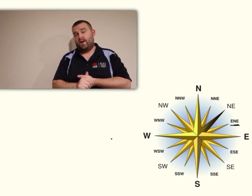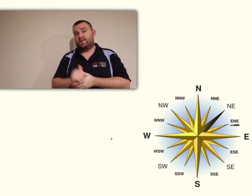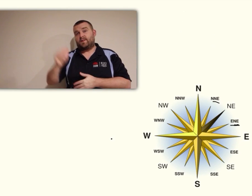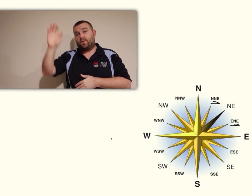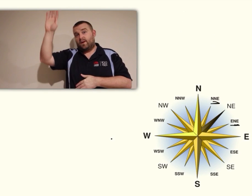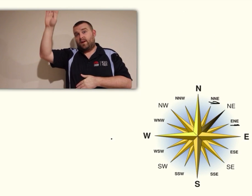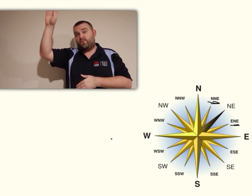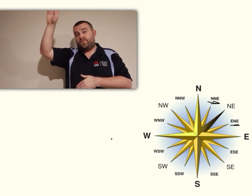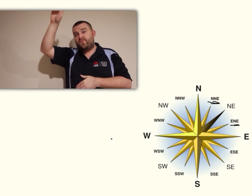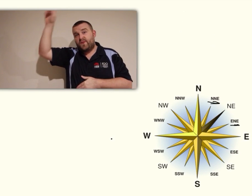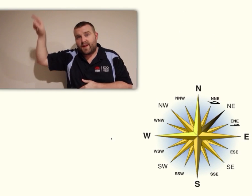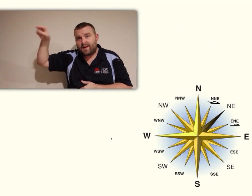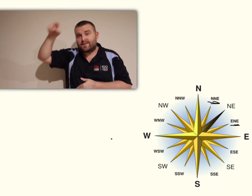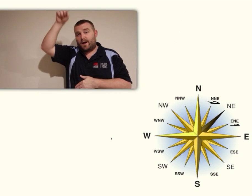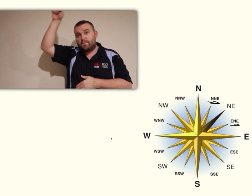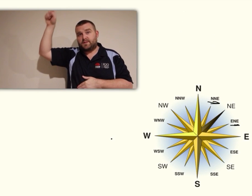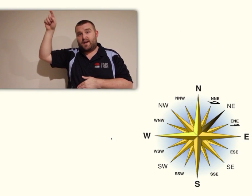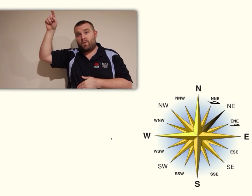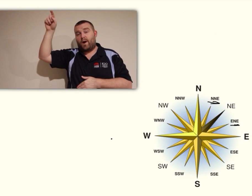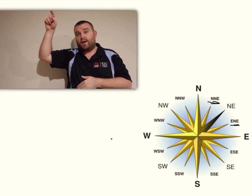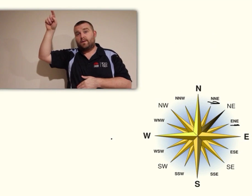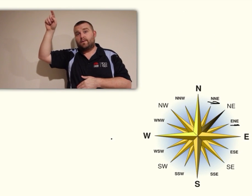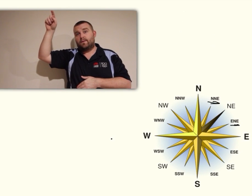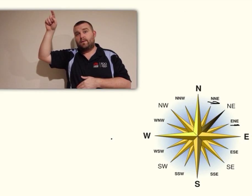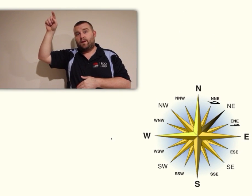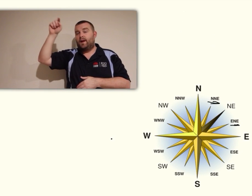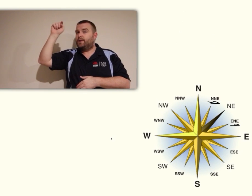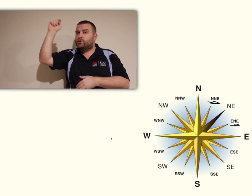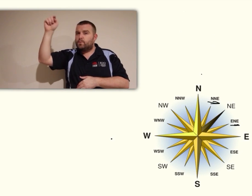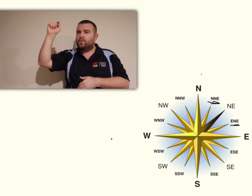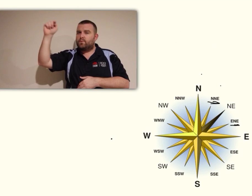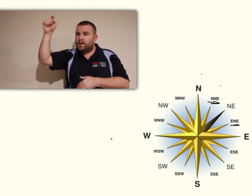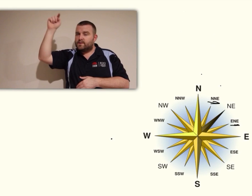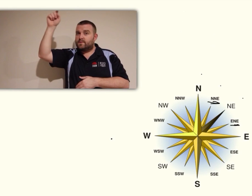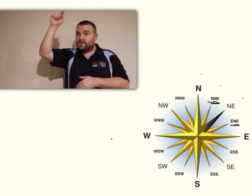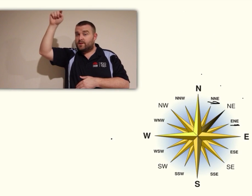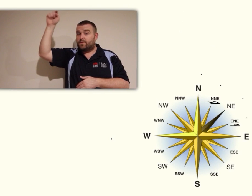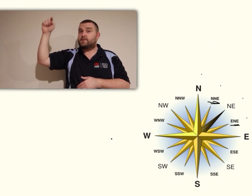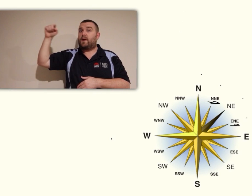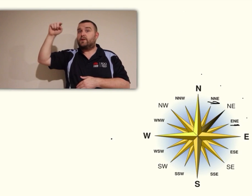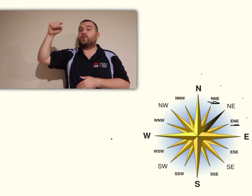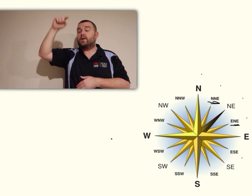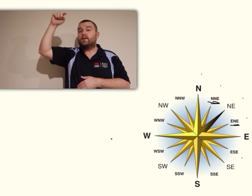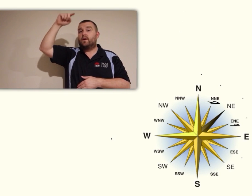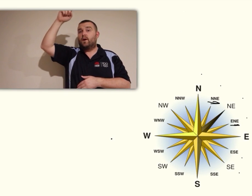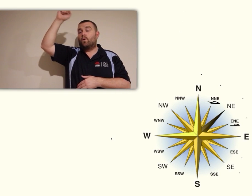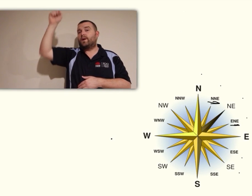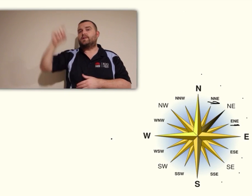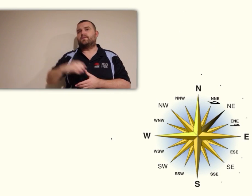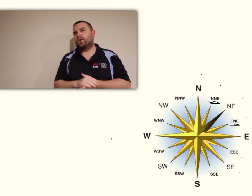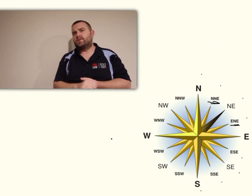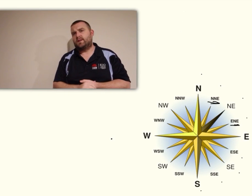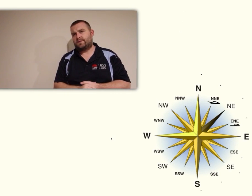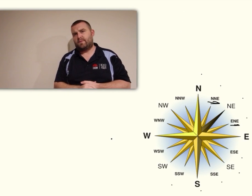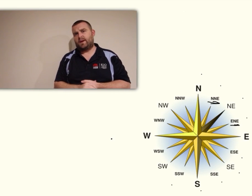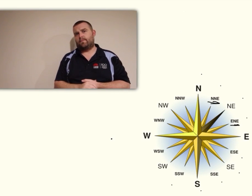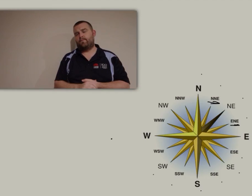So if we fill out the compass that way it should be relatively self-explanatory what each of those things mean.